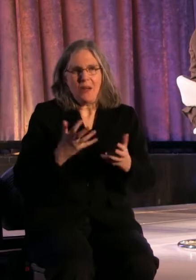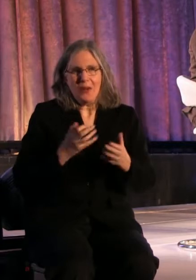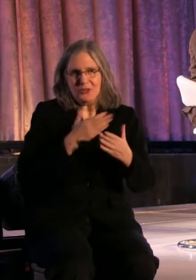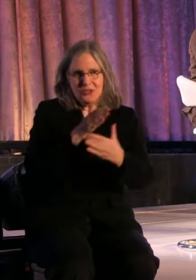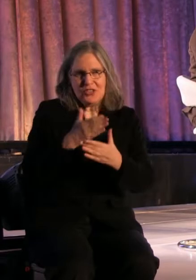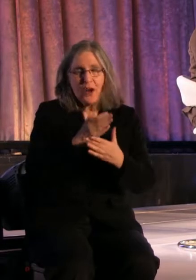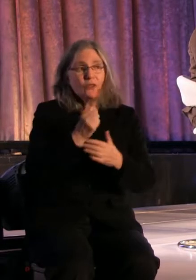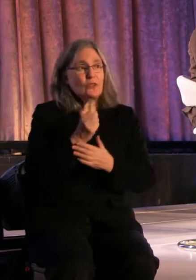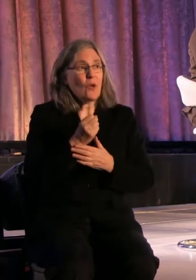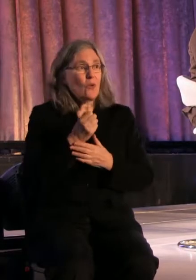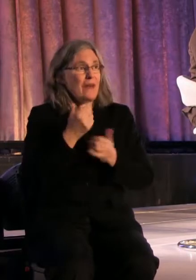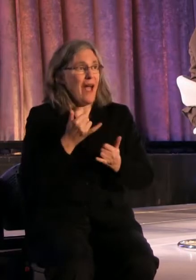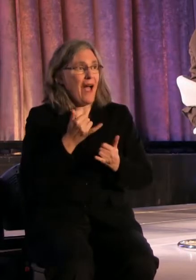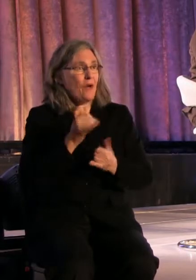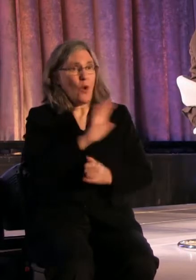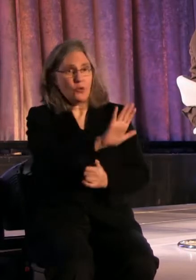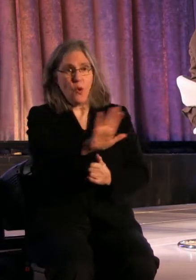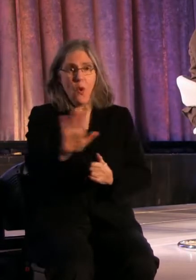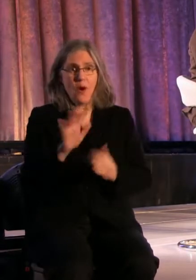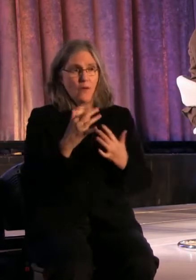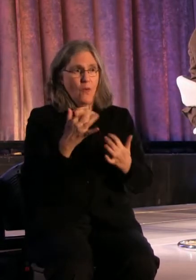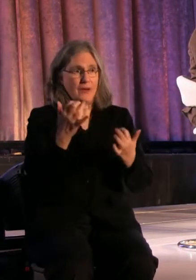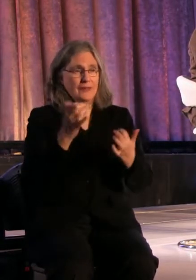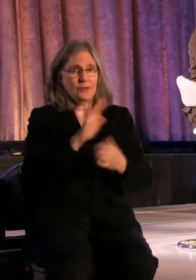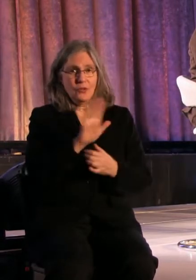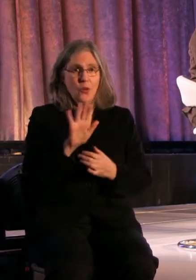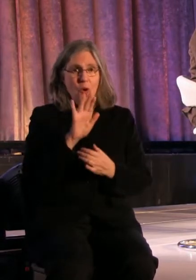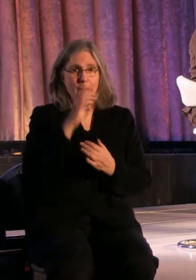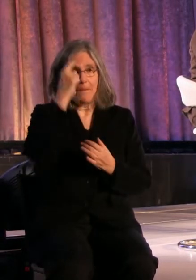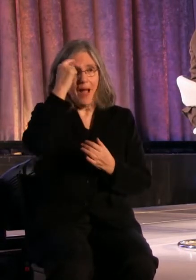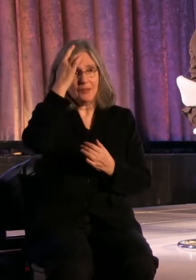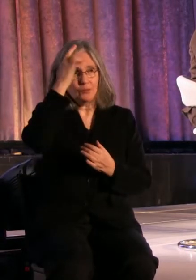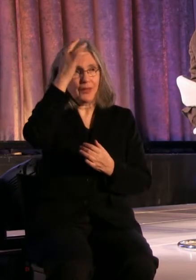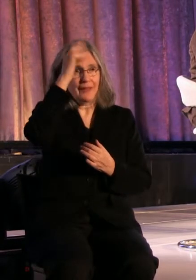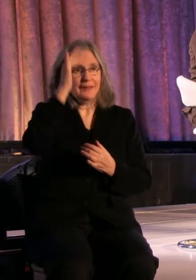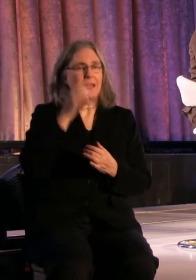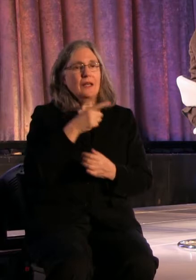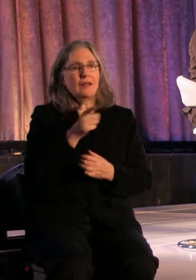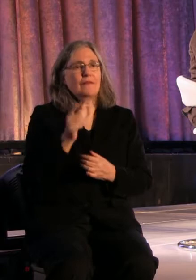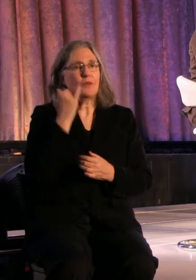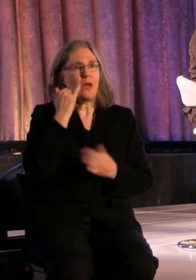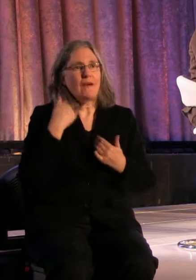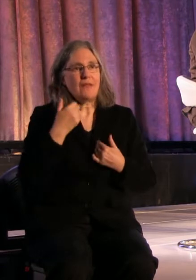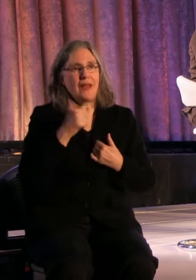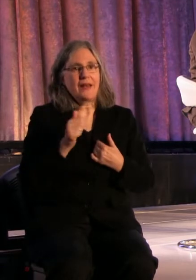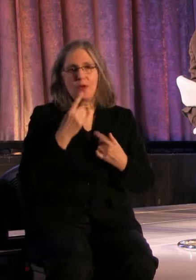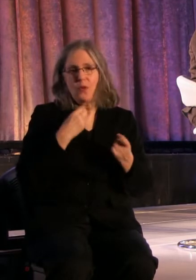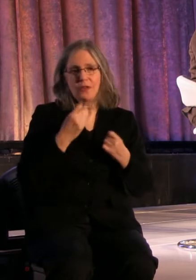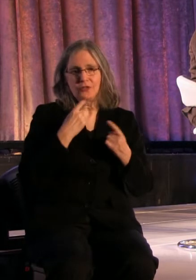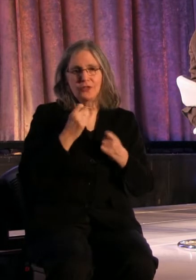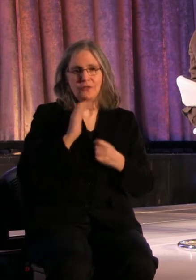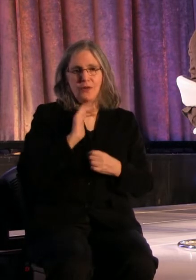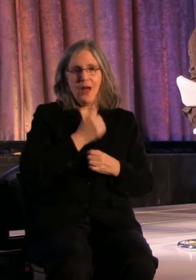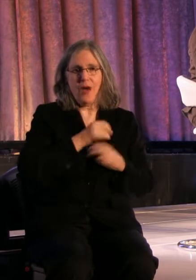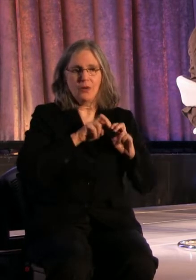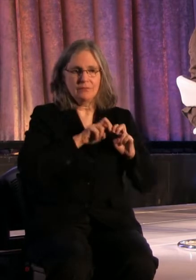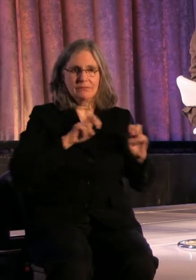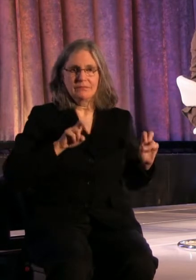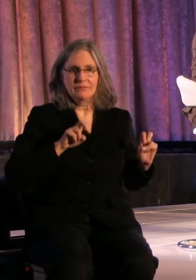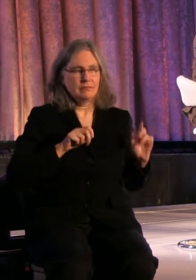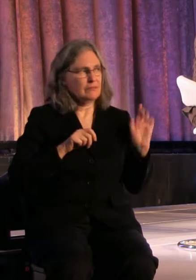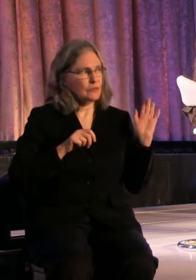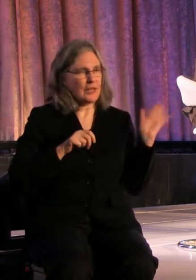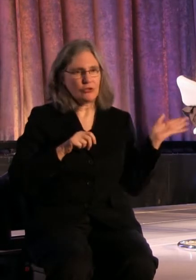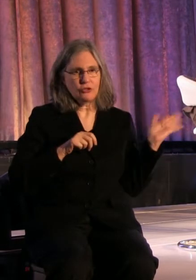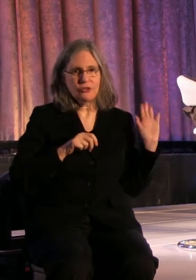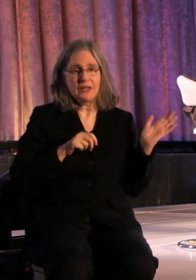if any of the brilliant minds in our assembled body have any questions for our esteemed presenters. And if you